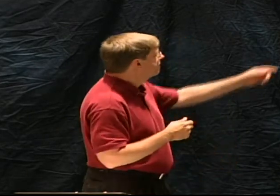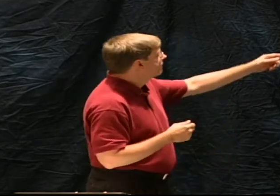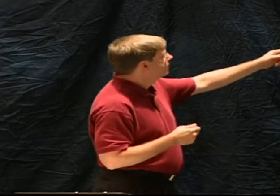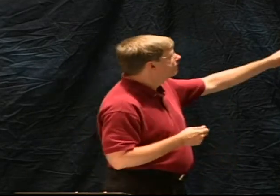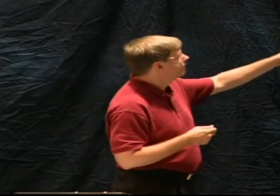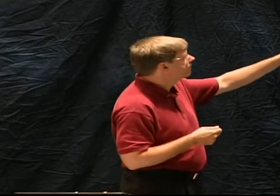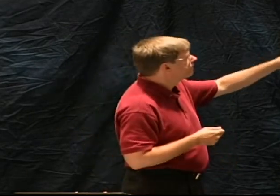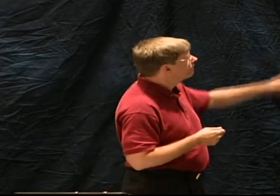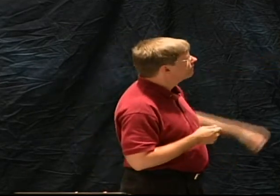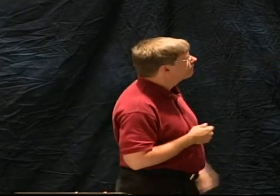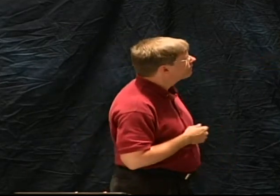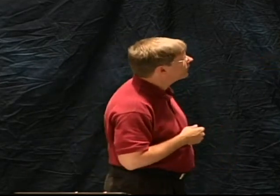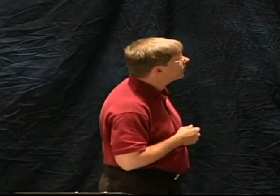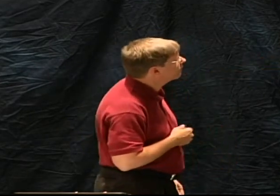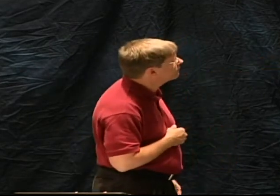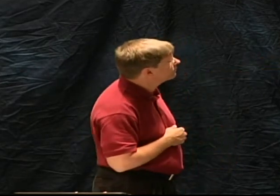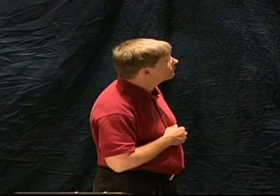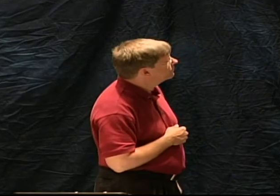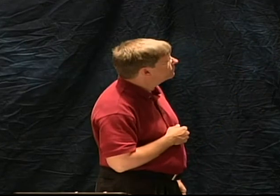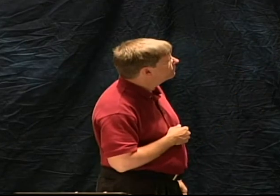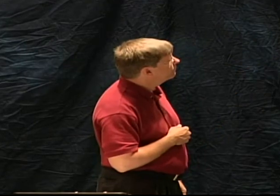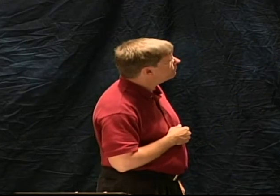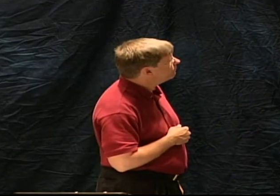They were just used as machines by God.